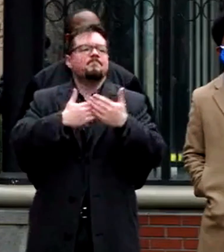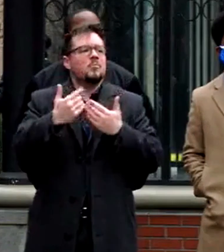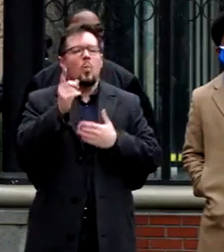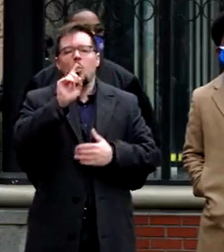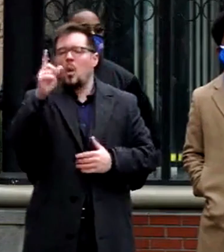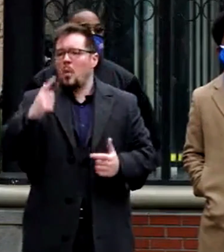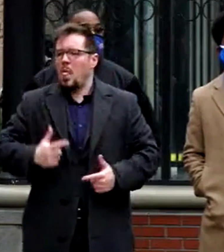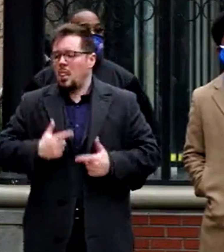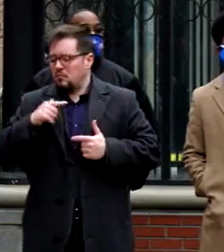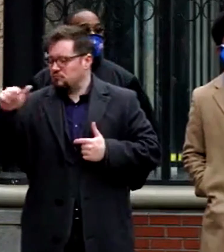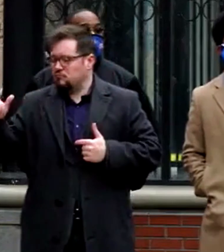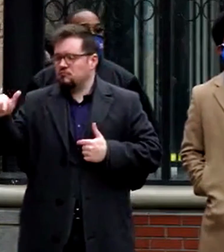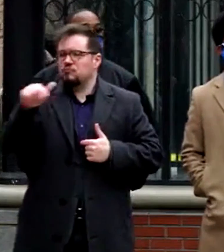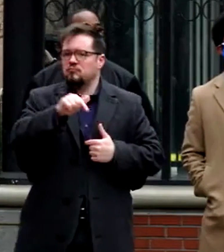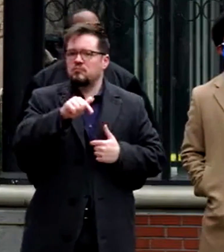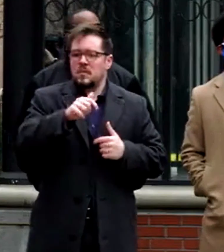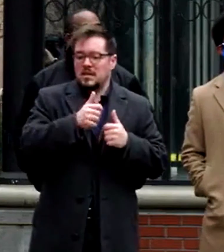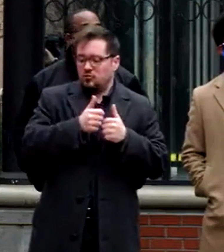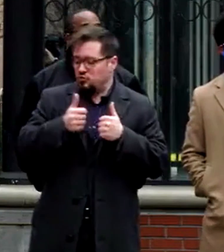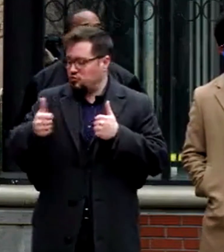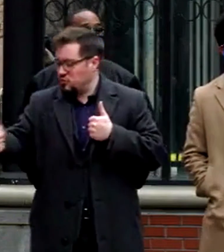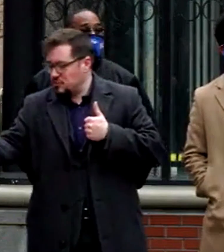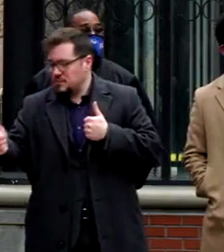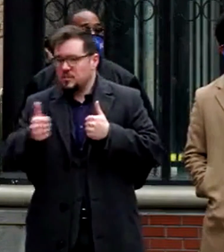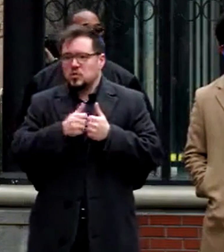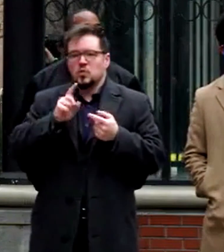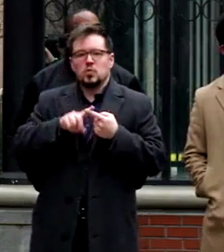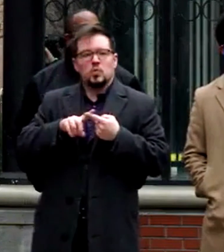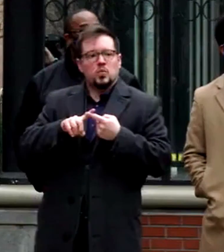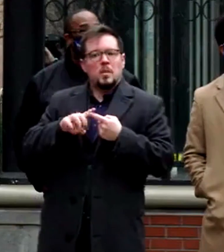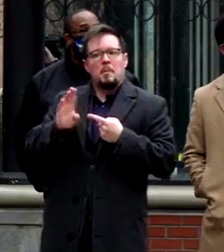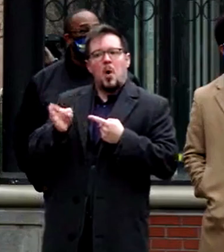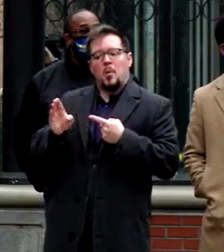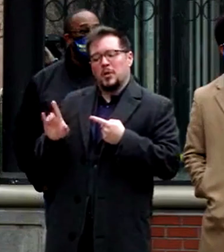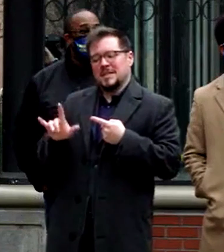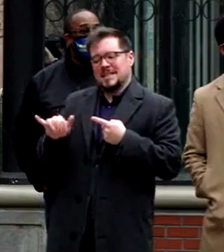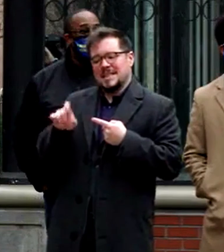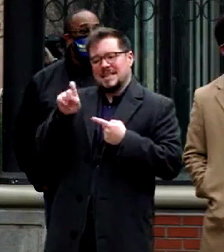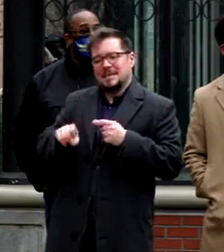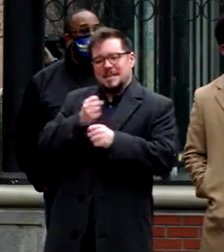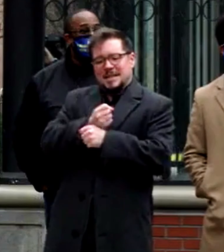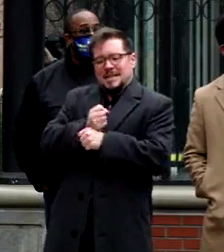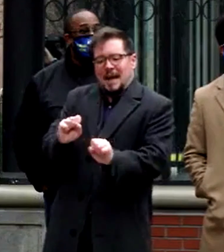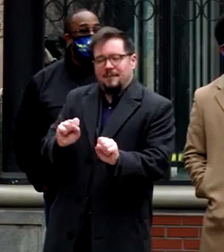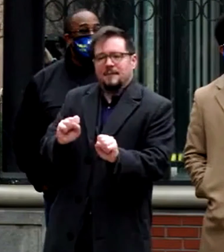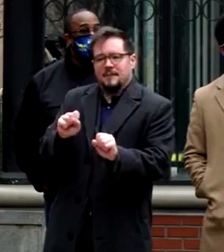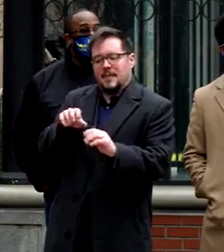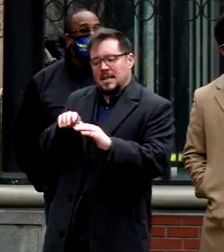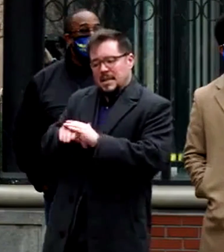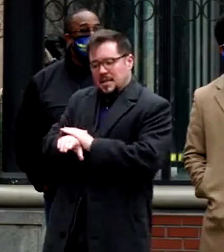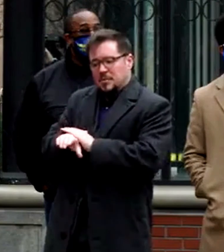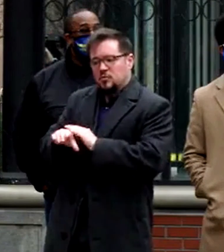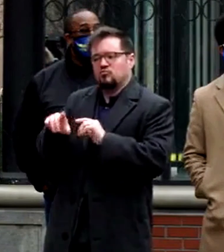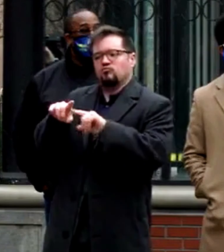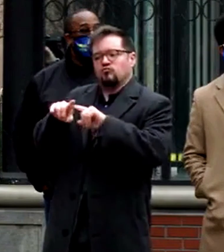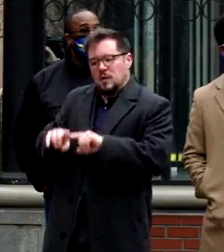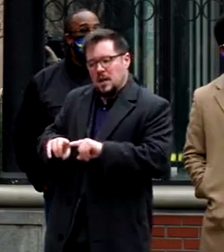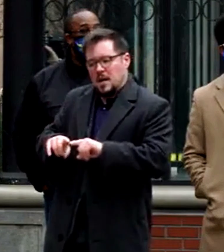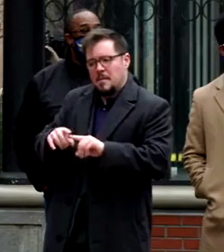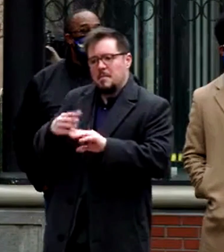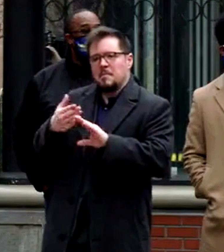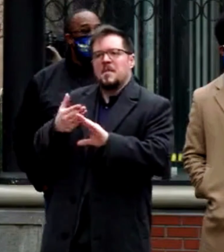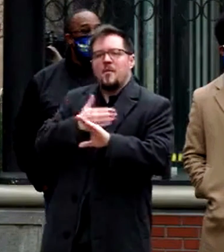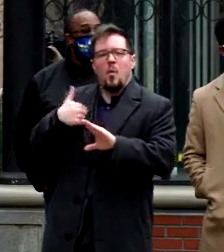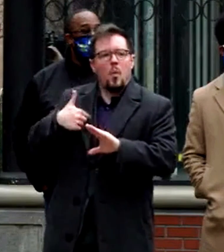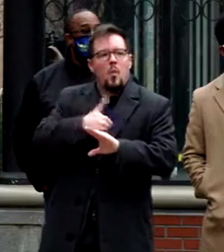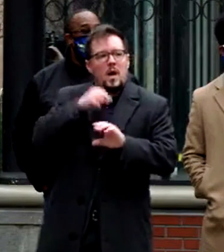our region, the trips to downtown need to be safe and accessible and reliable before we have a chance at meaningful expansion.